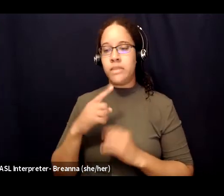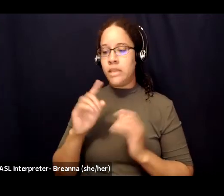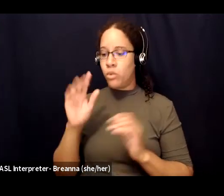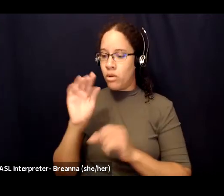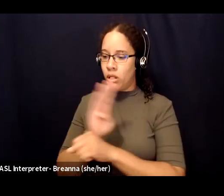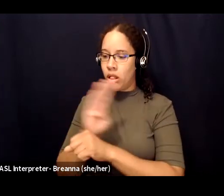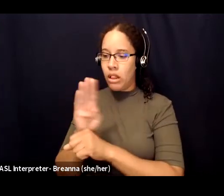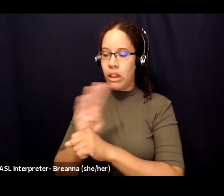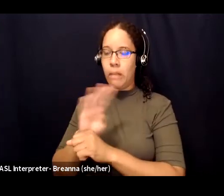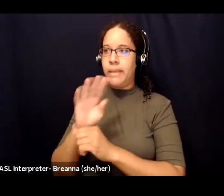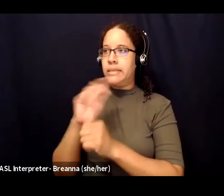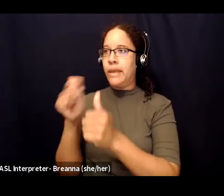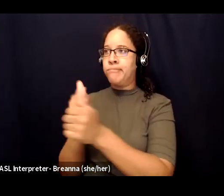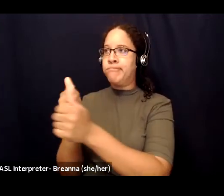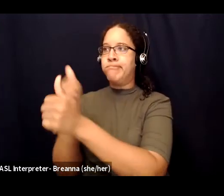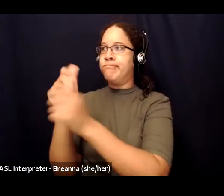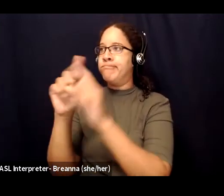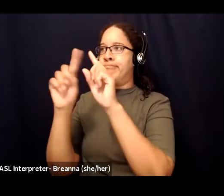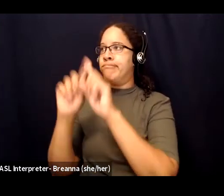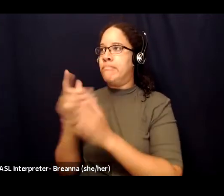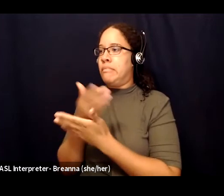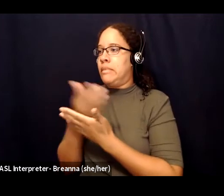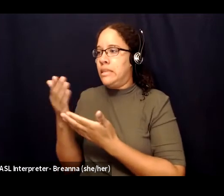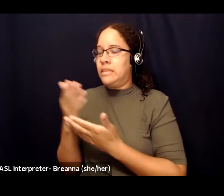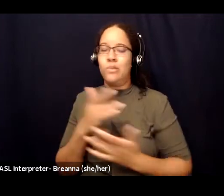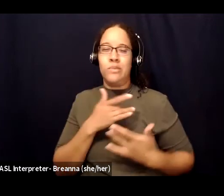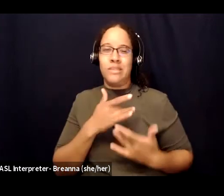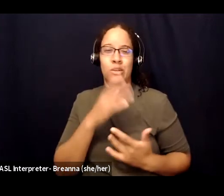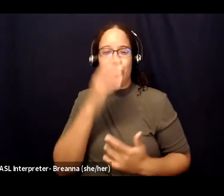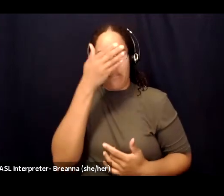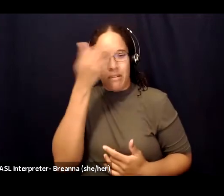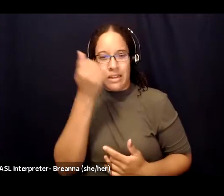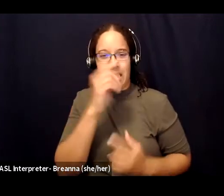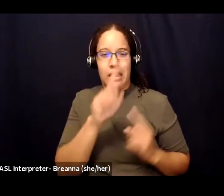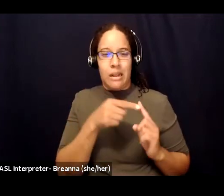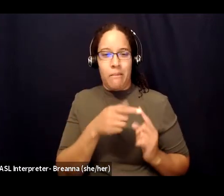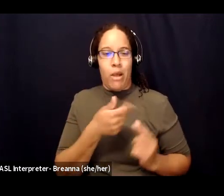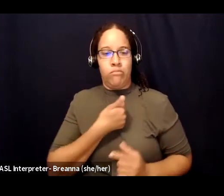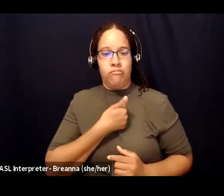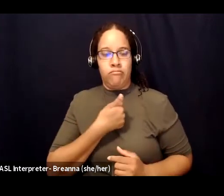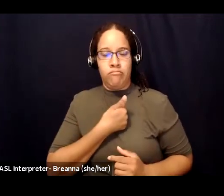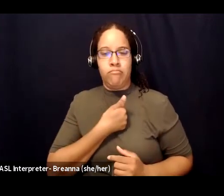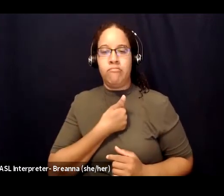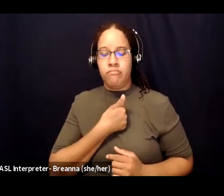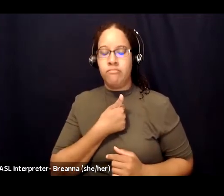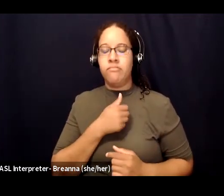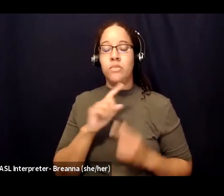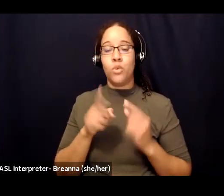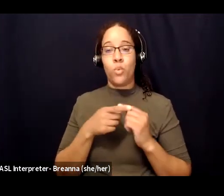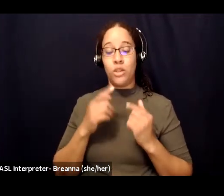I love you and I love am listening reconnects us with the other half and that half is our true nature.